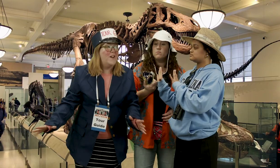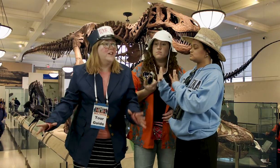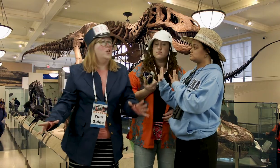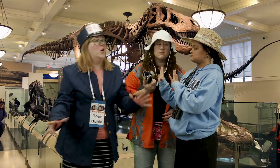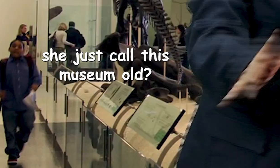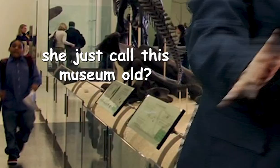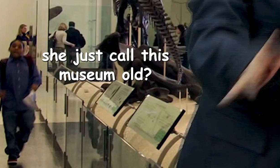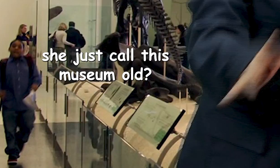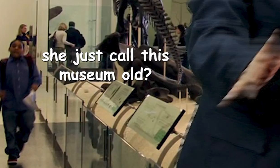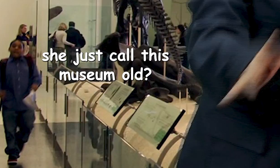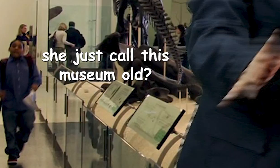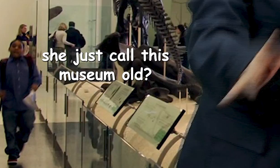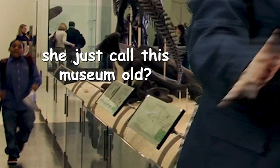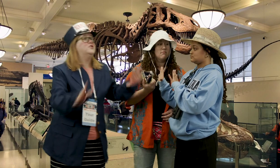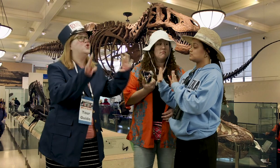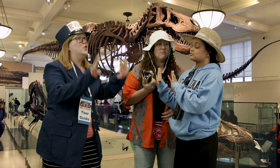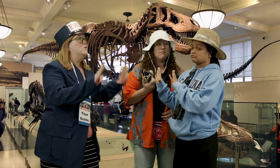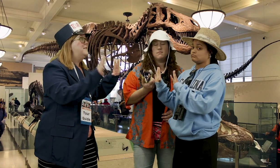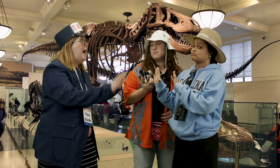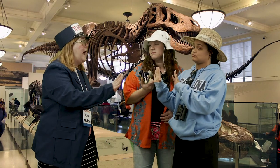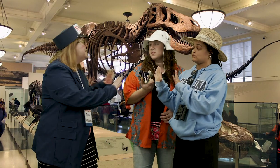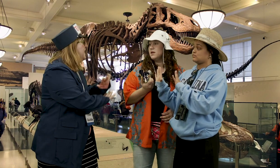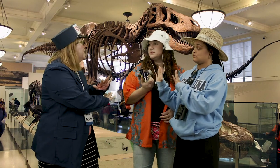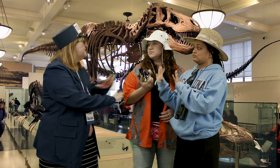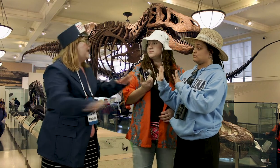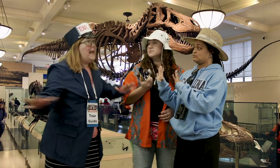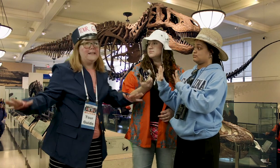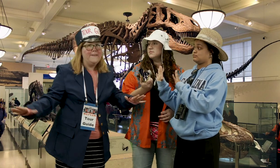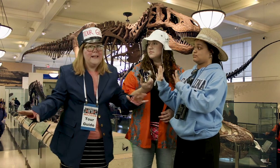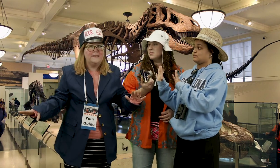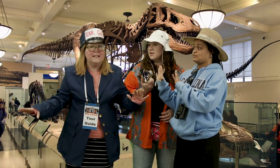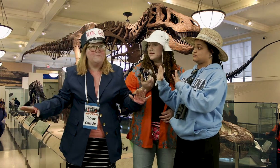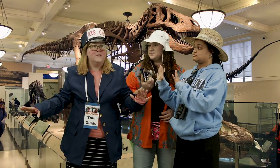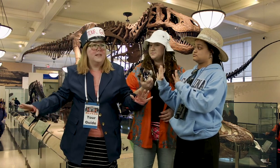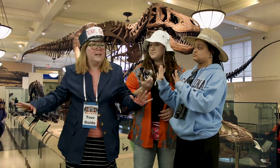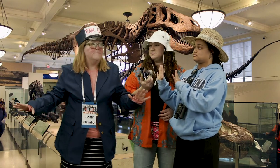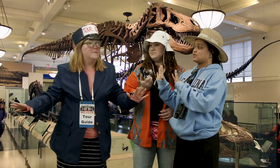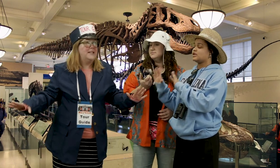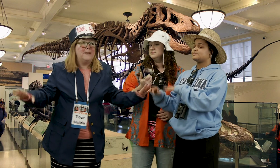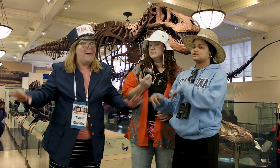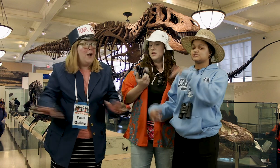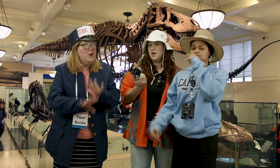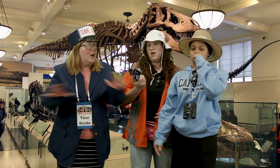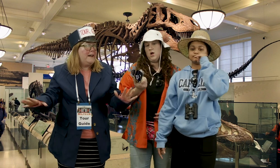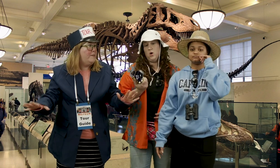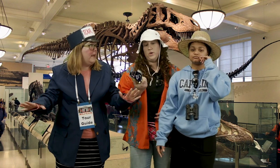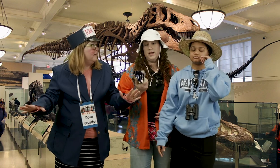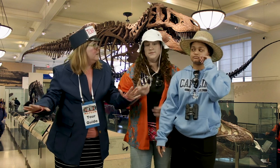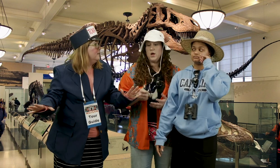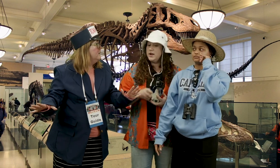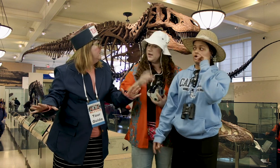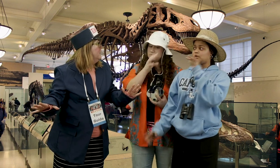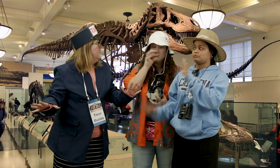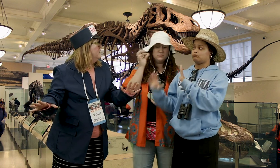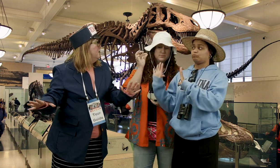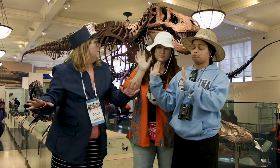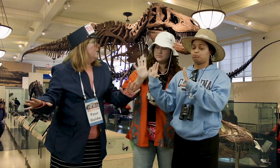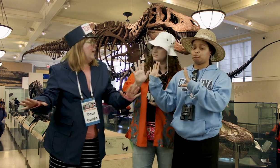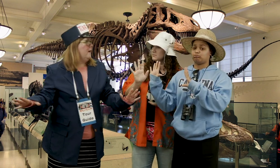very old do not taste anything in this museum to get power or anything all right okay okay